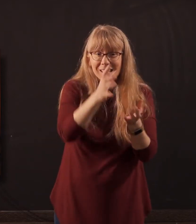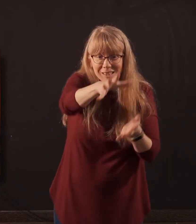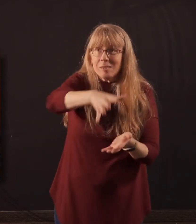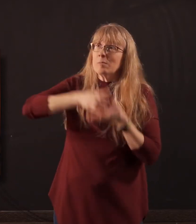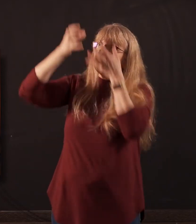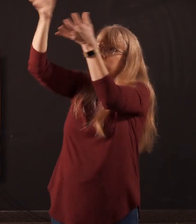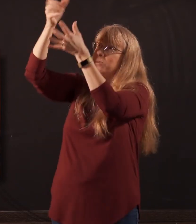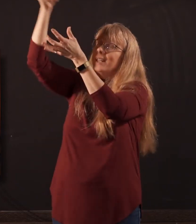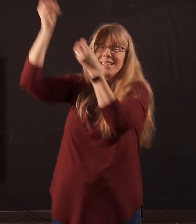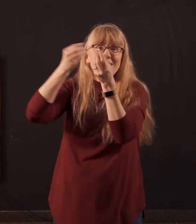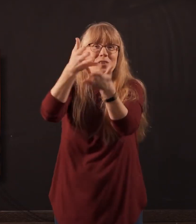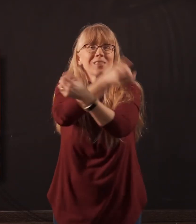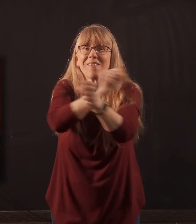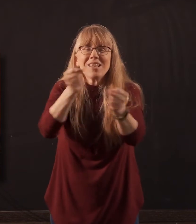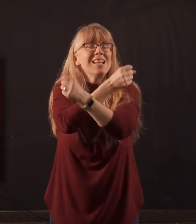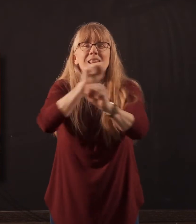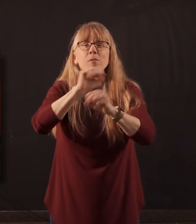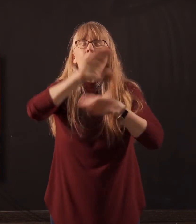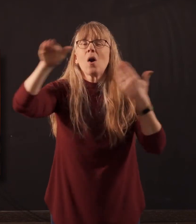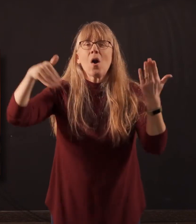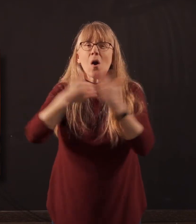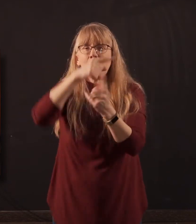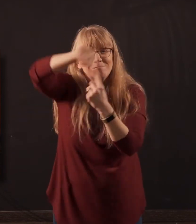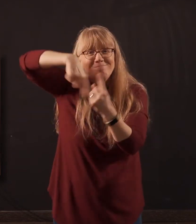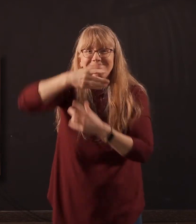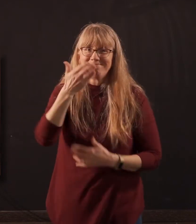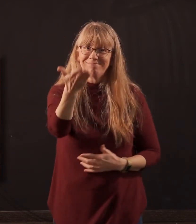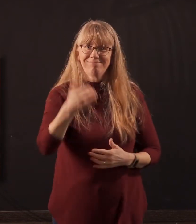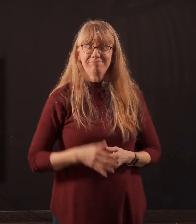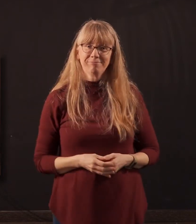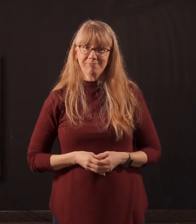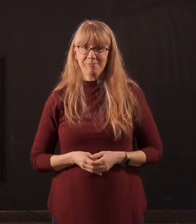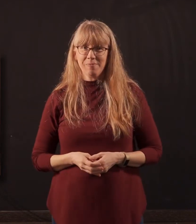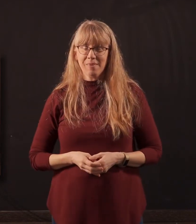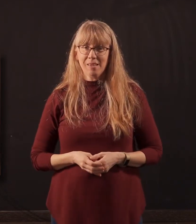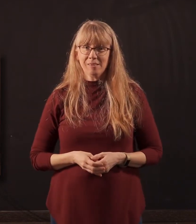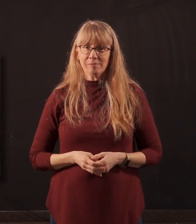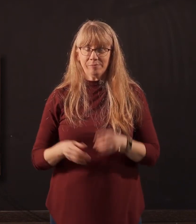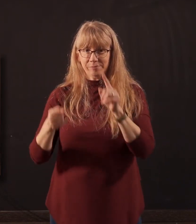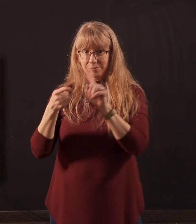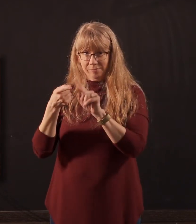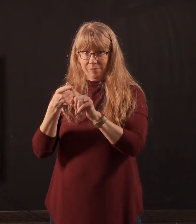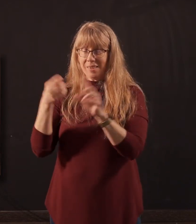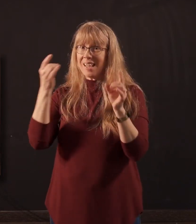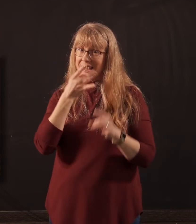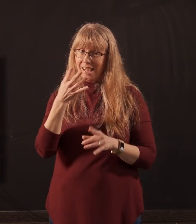He will save you from all that surrounds you. But not only is God our light and God our